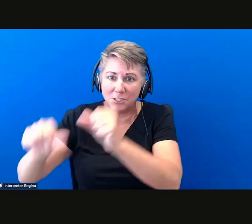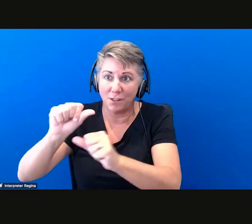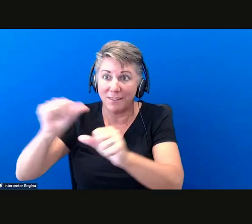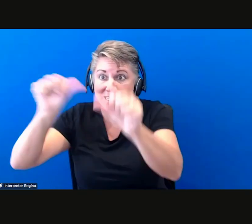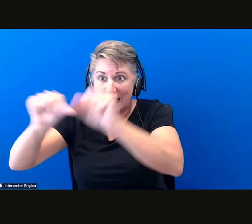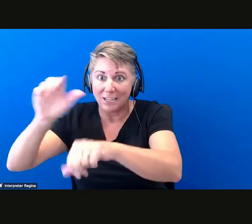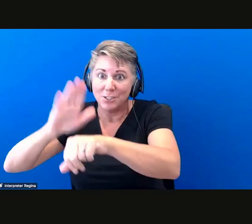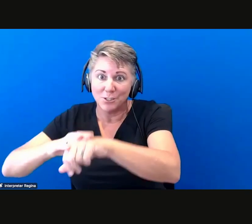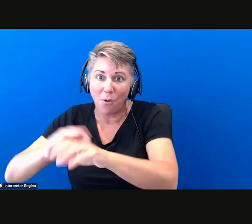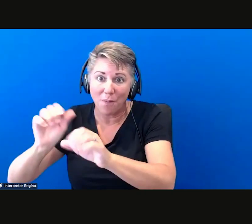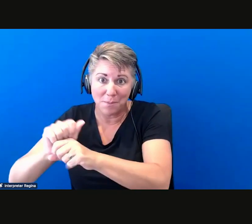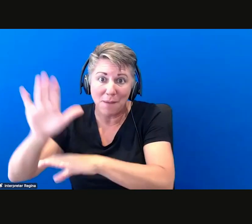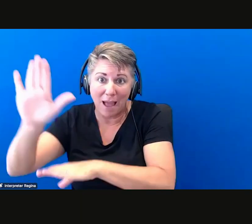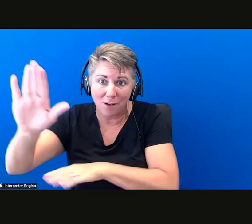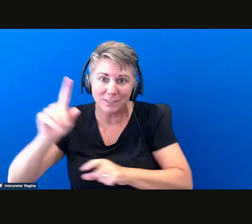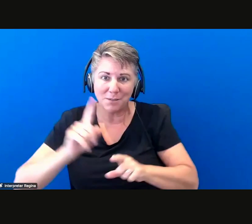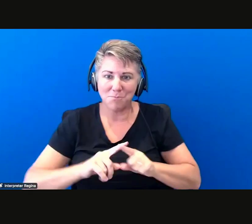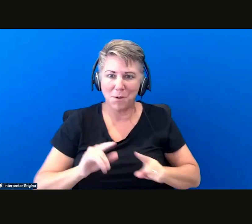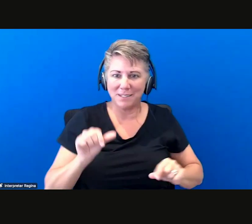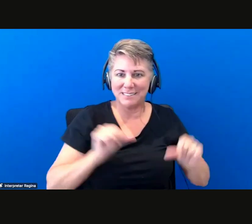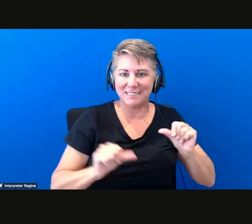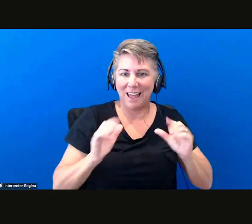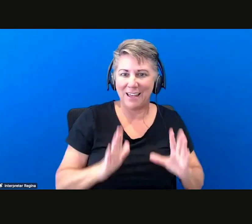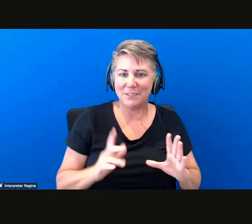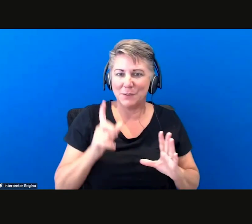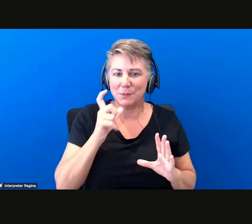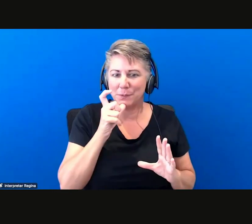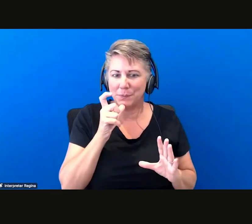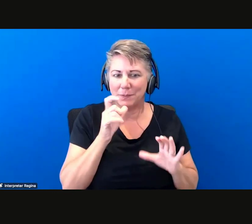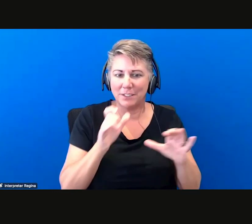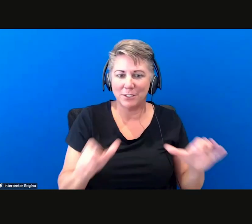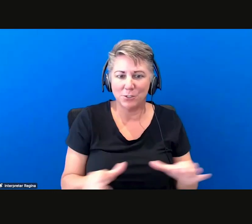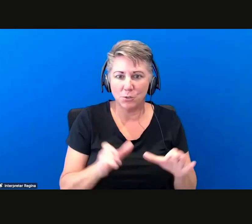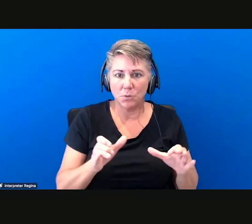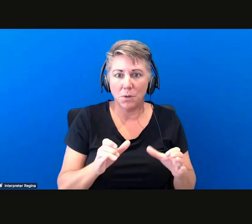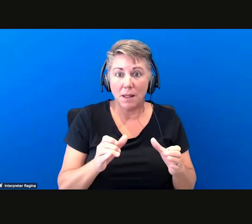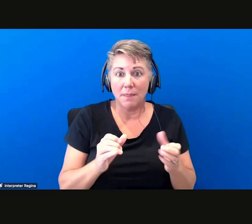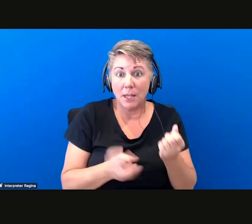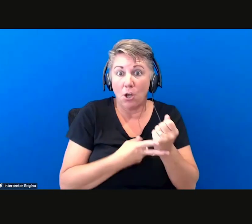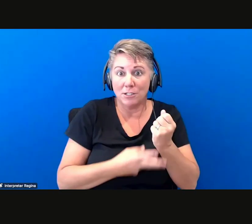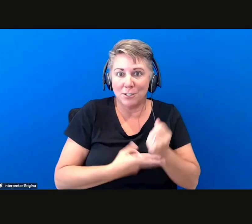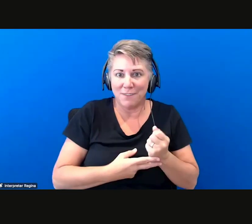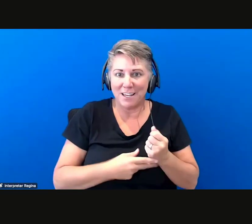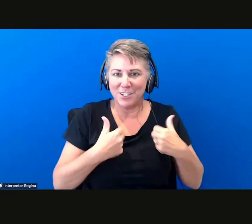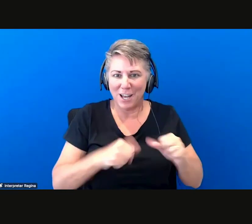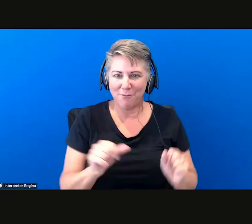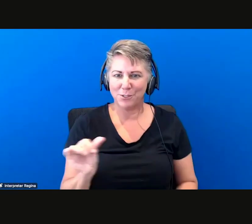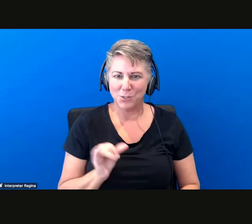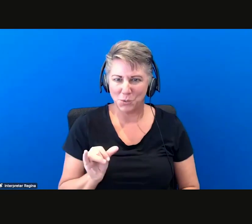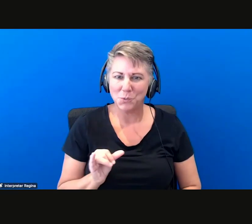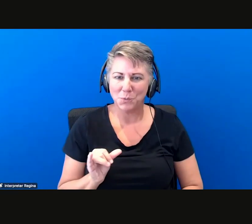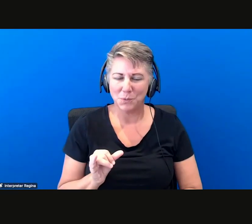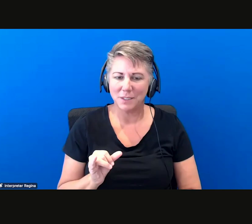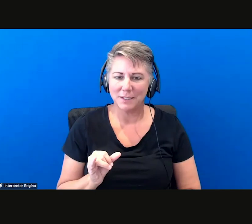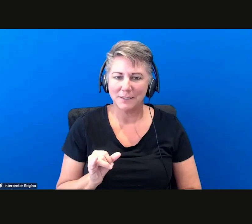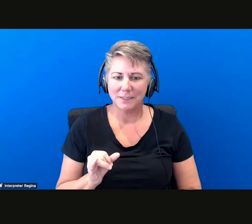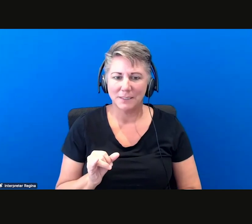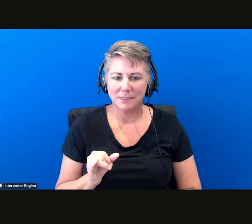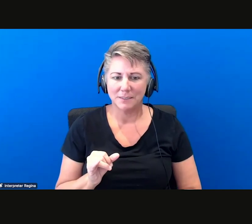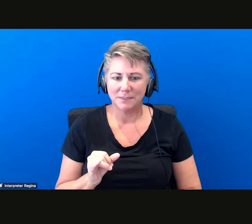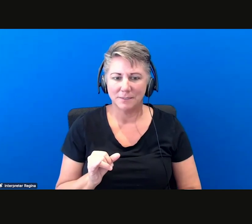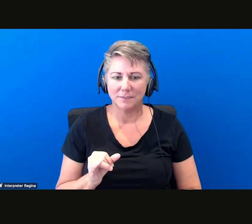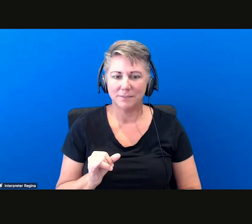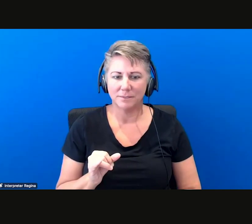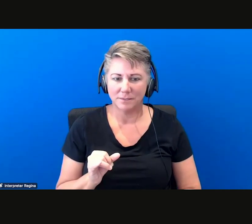also the the scientists that do like the the conservation efforts um uh you know